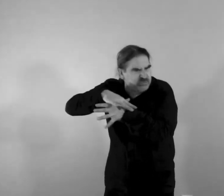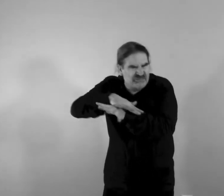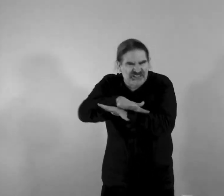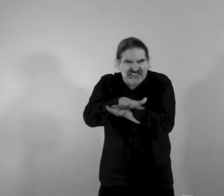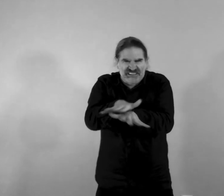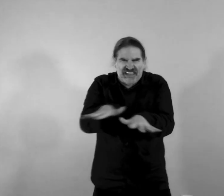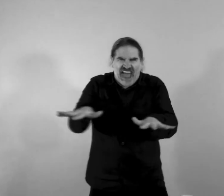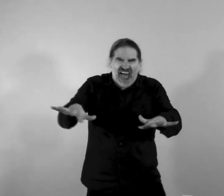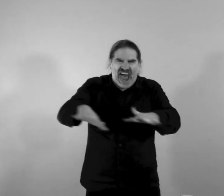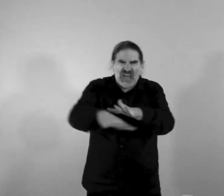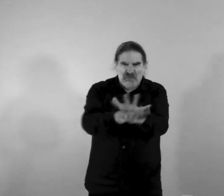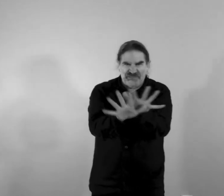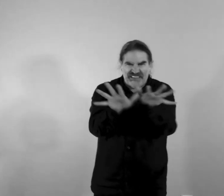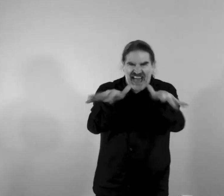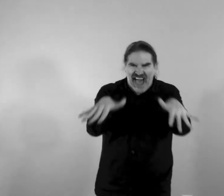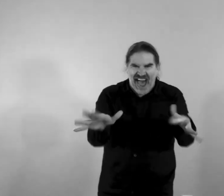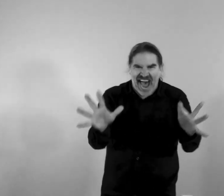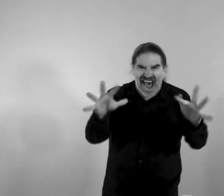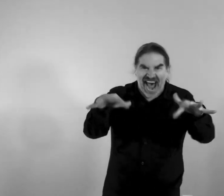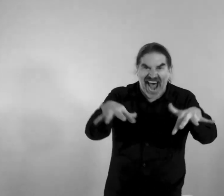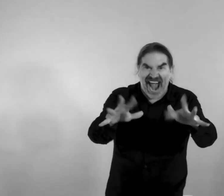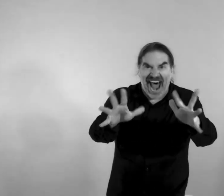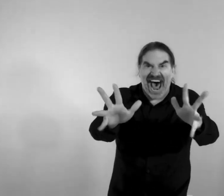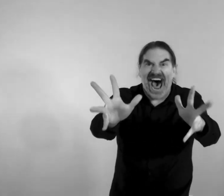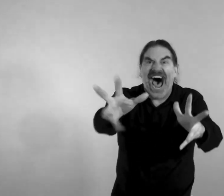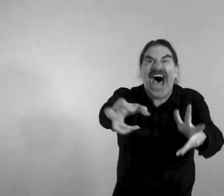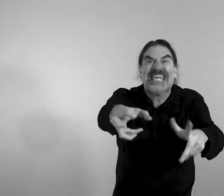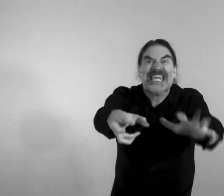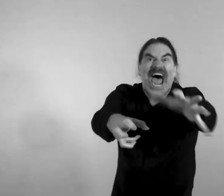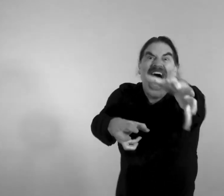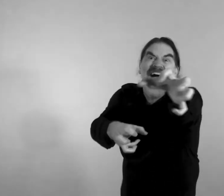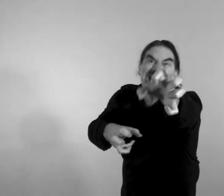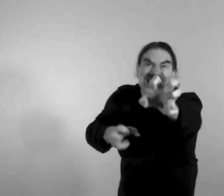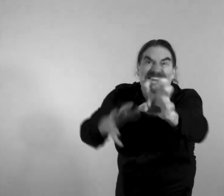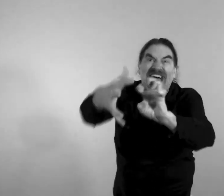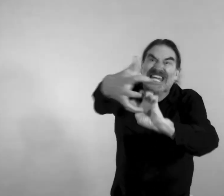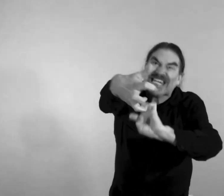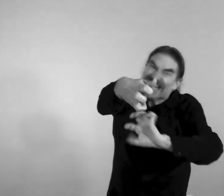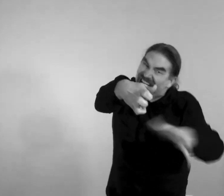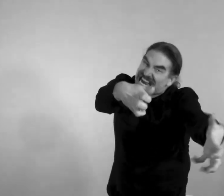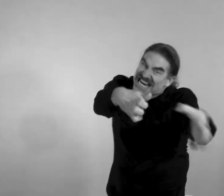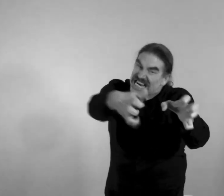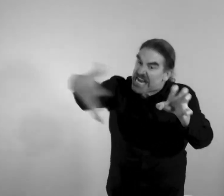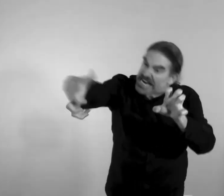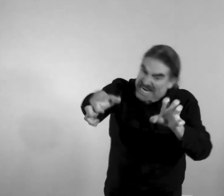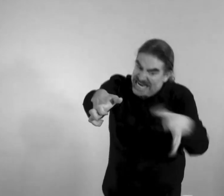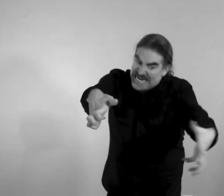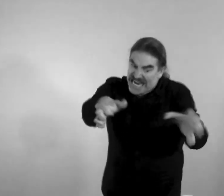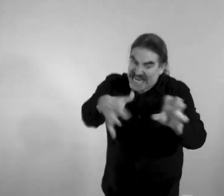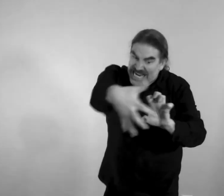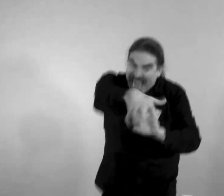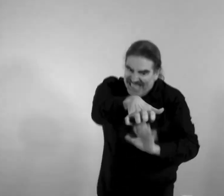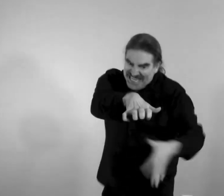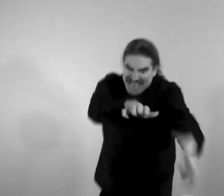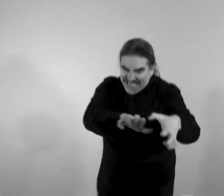that all that he grabs it rolls it